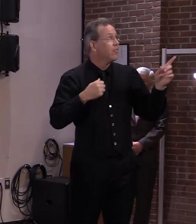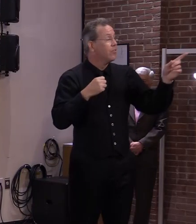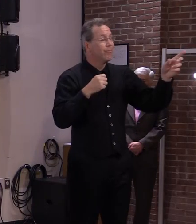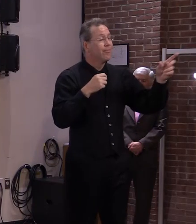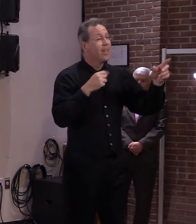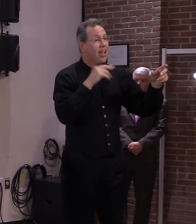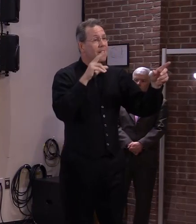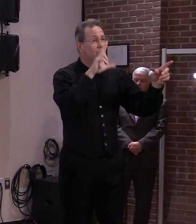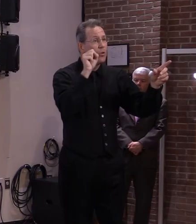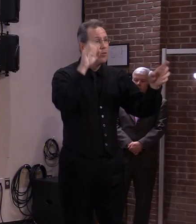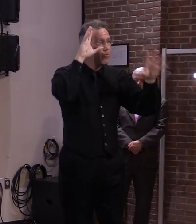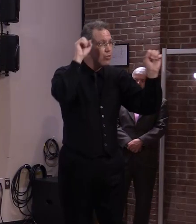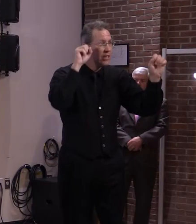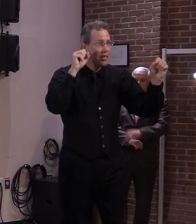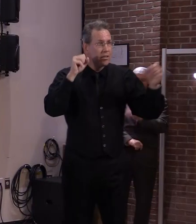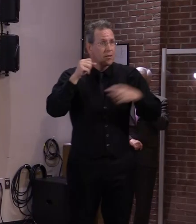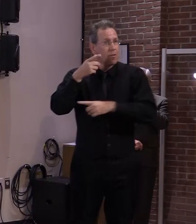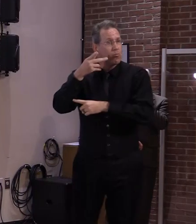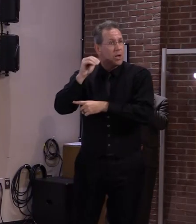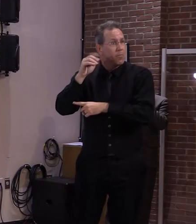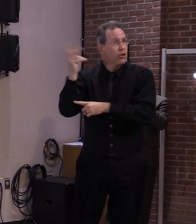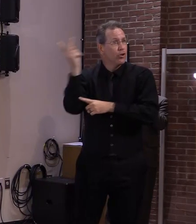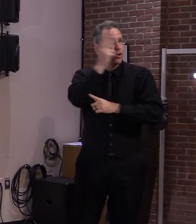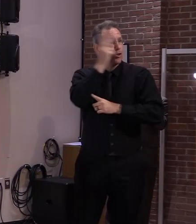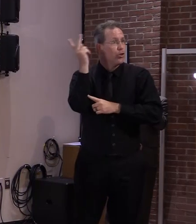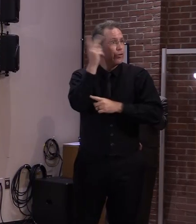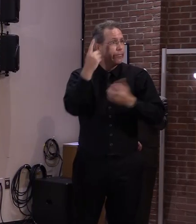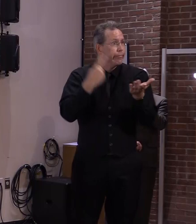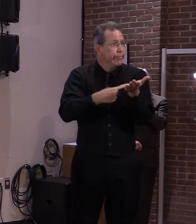soon on on when the border will be reopened.